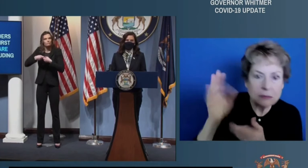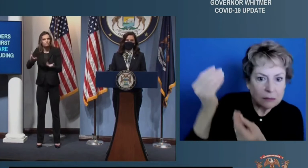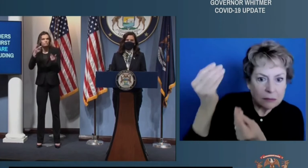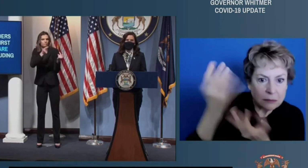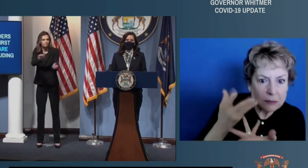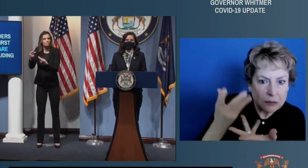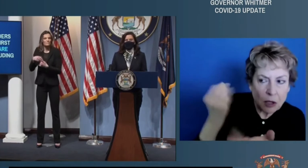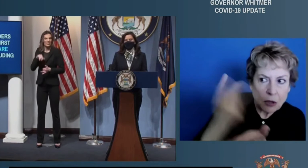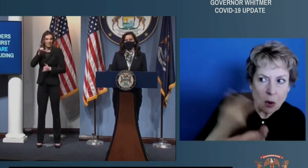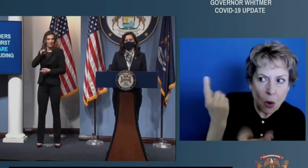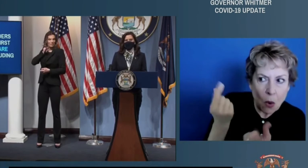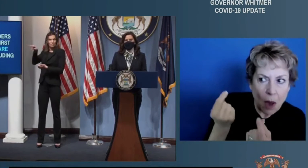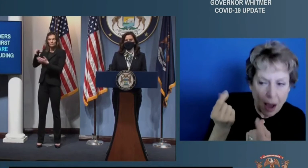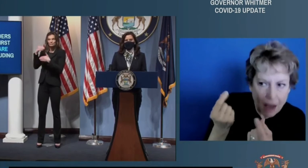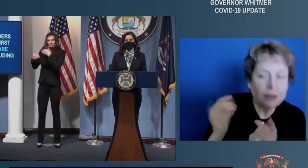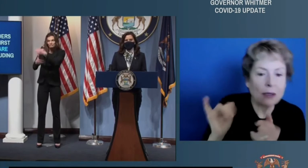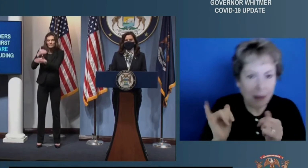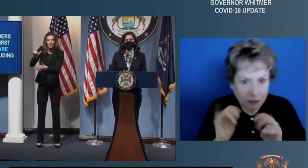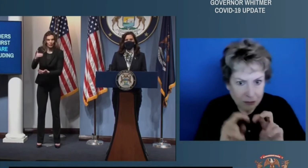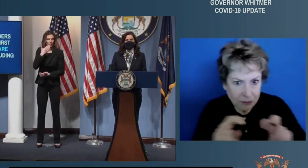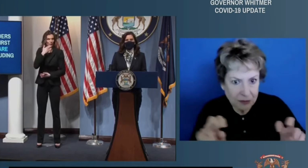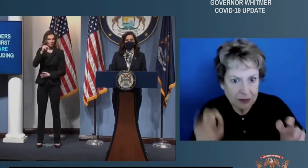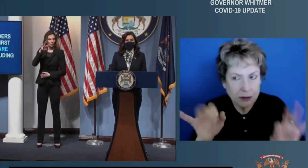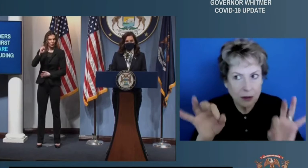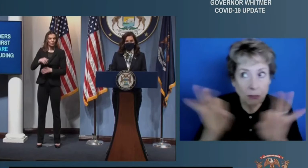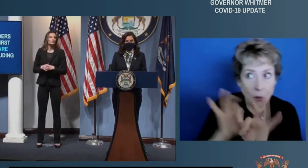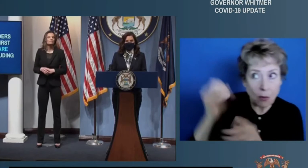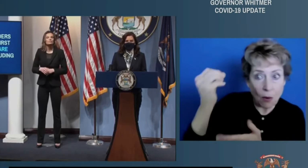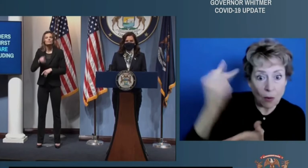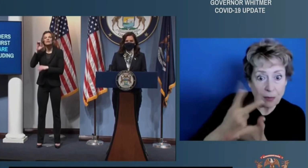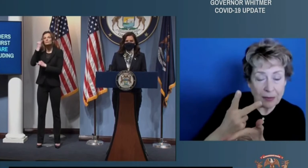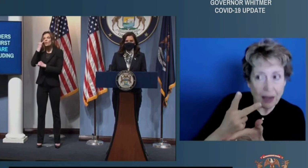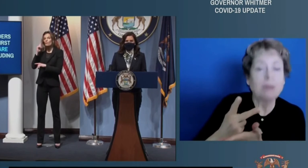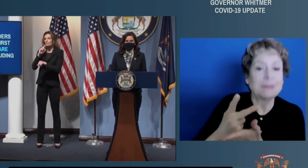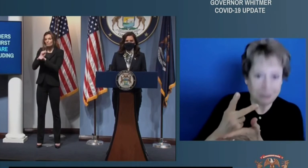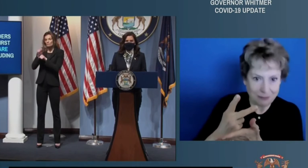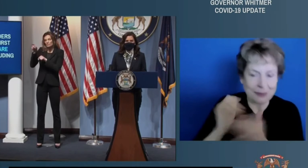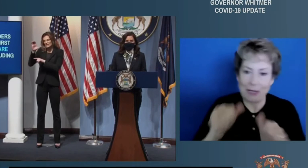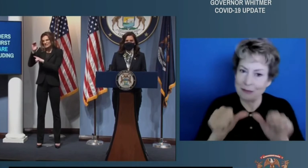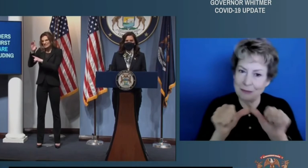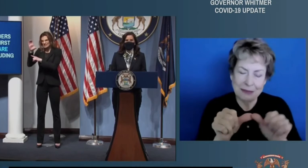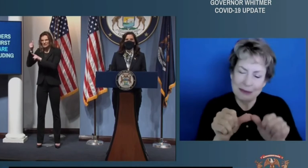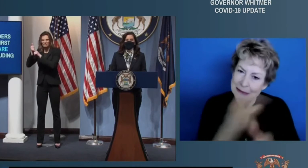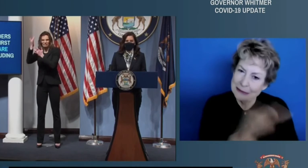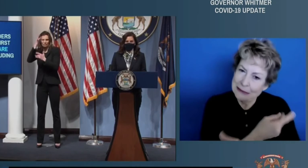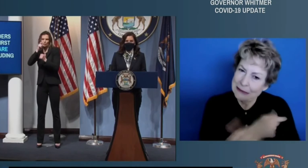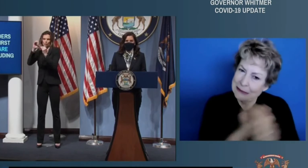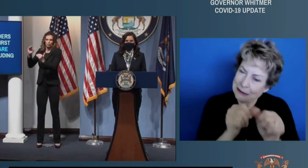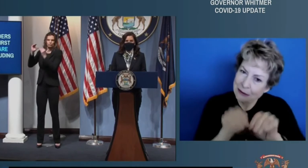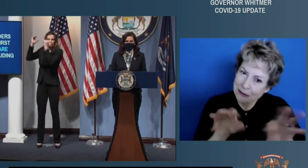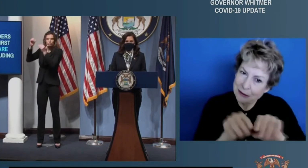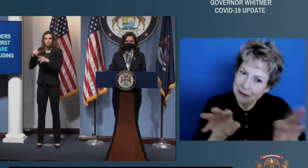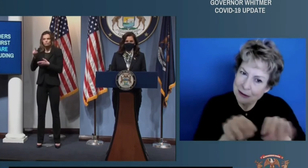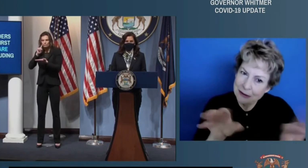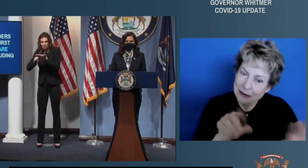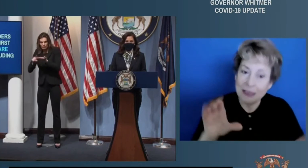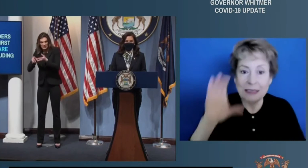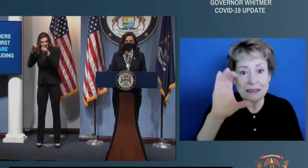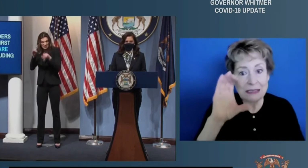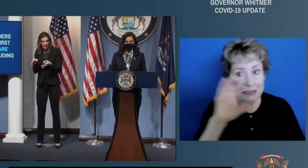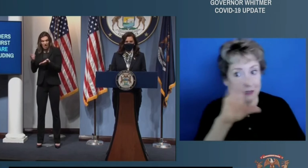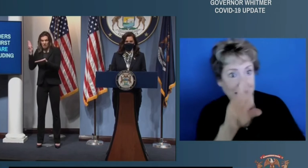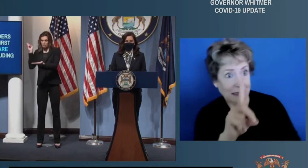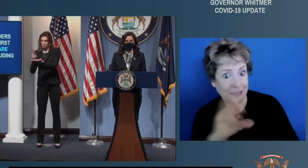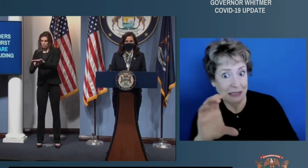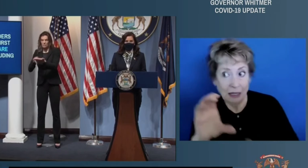great news. If and when the CDC committee signs off, and we expect that very soon, we'll begin administering